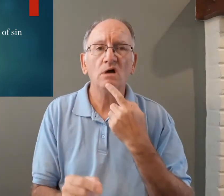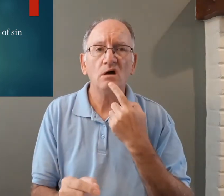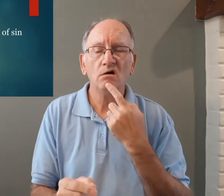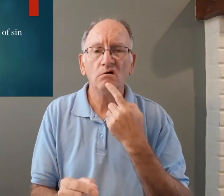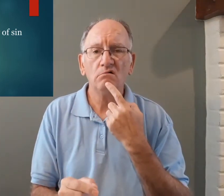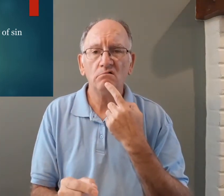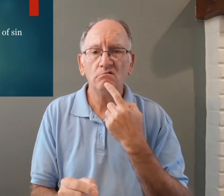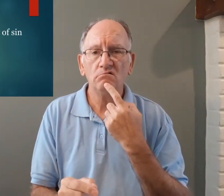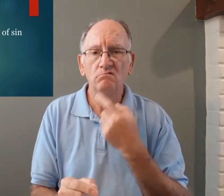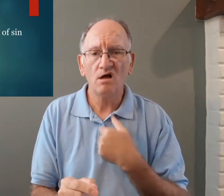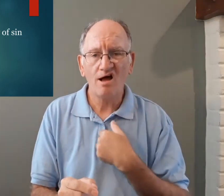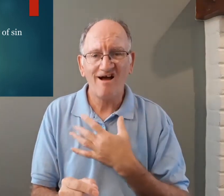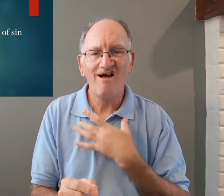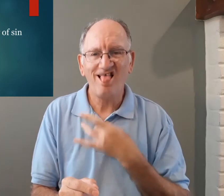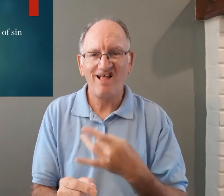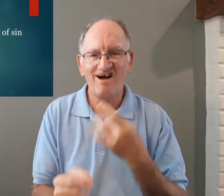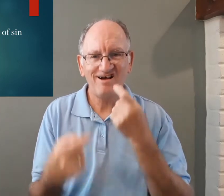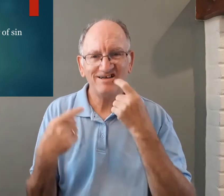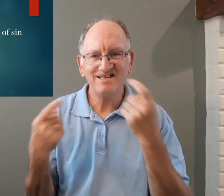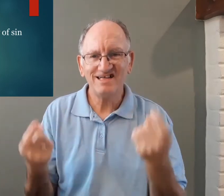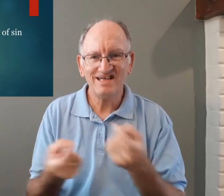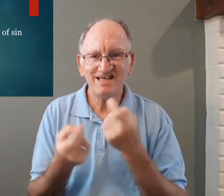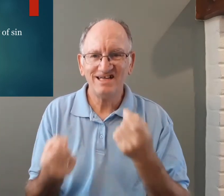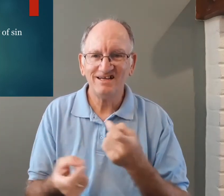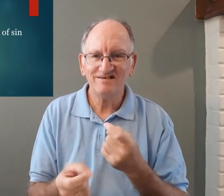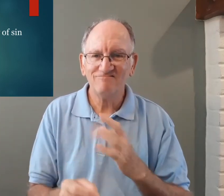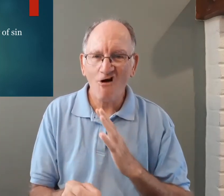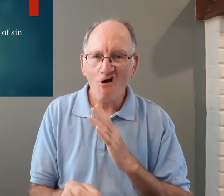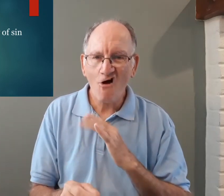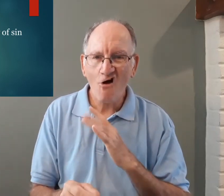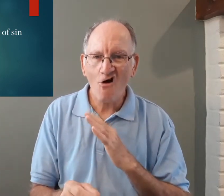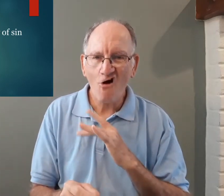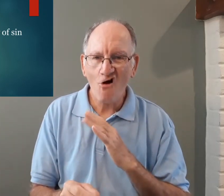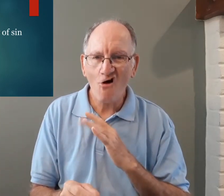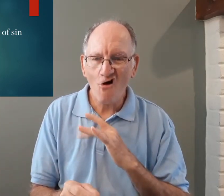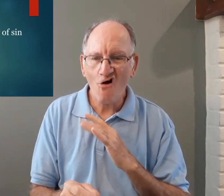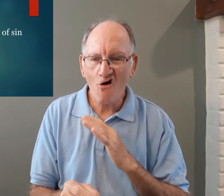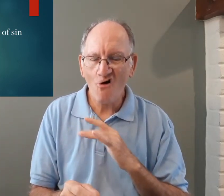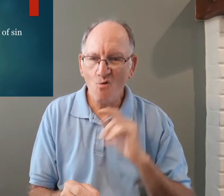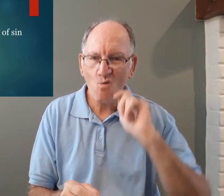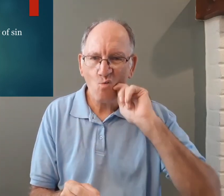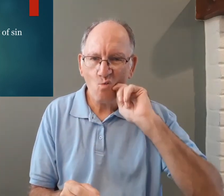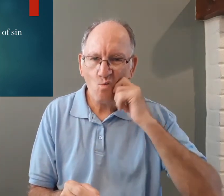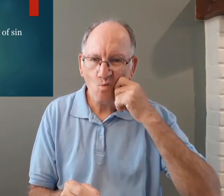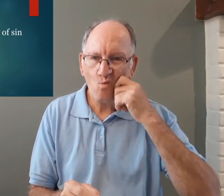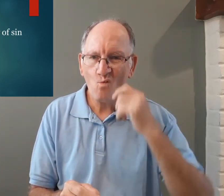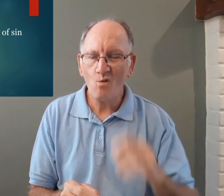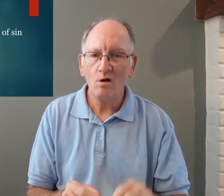so your view may say I like sin it's awesome it's cool